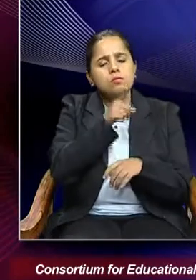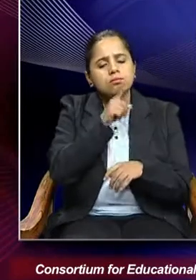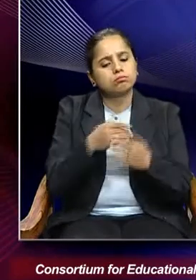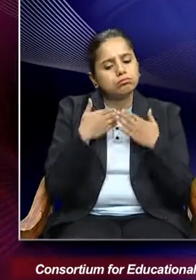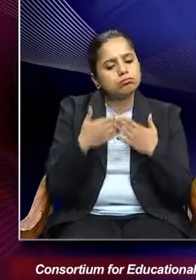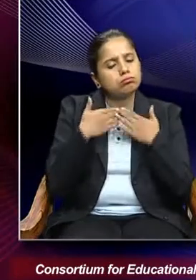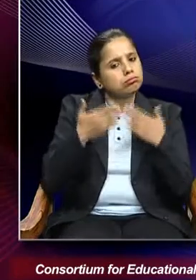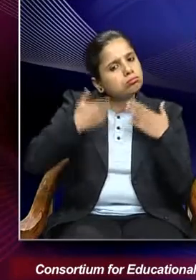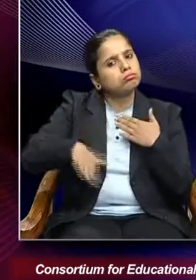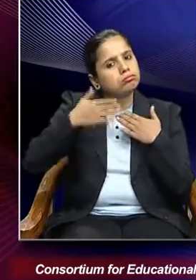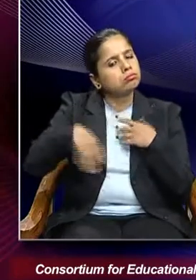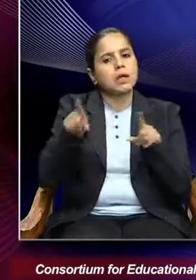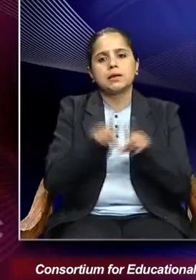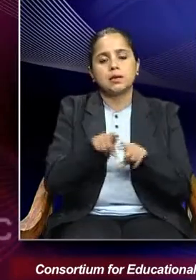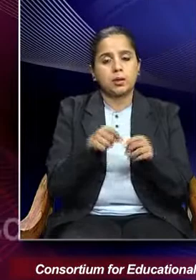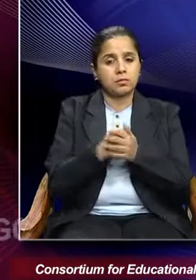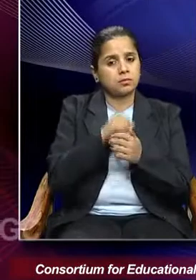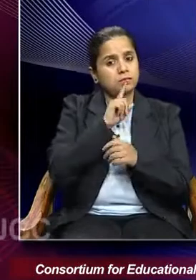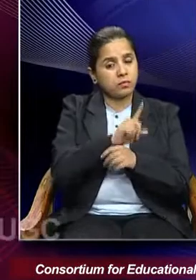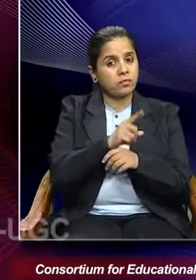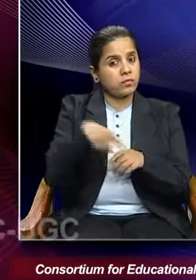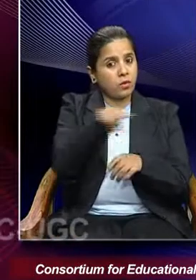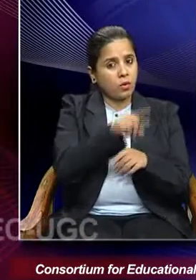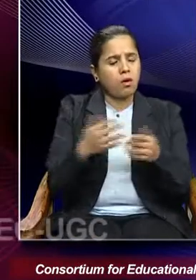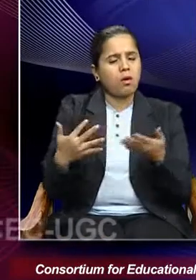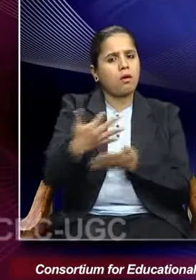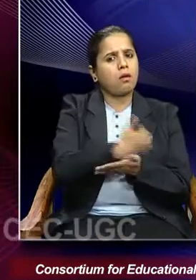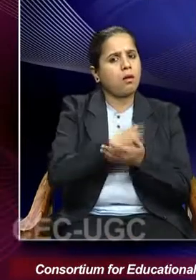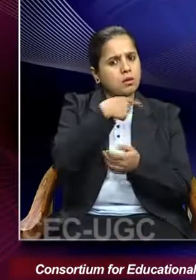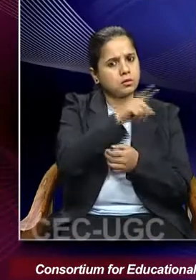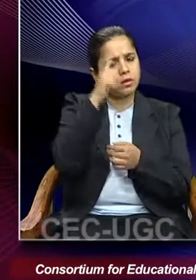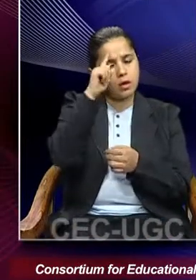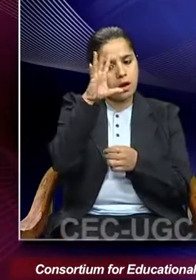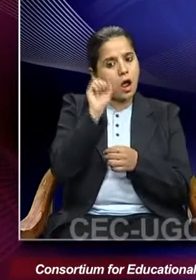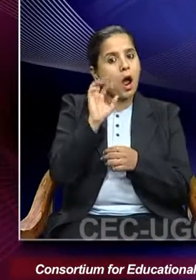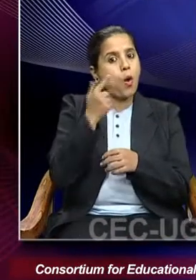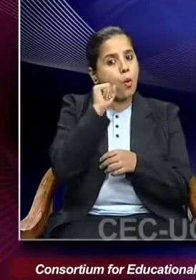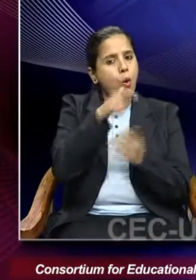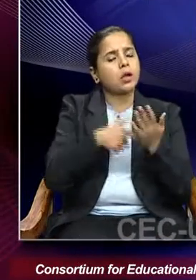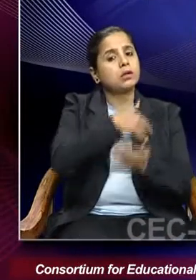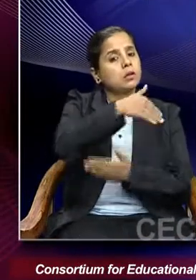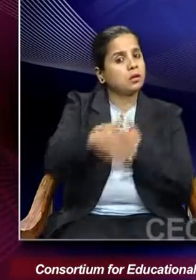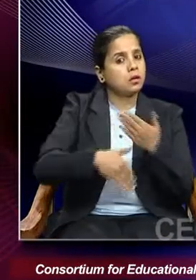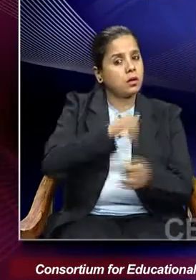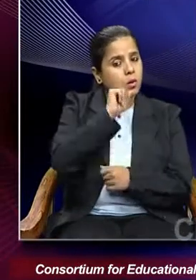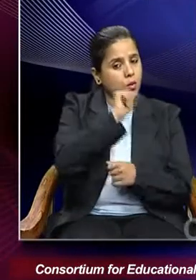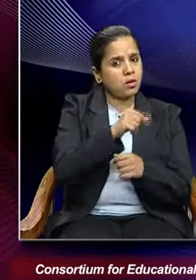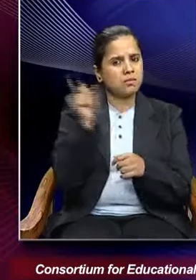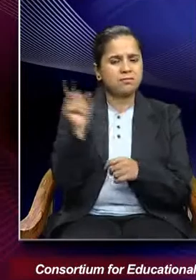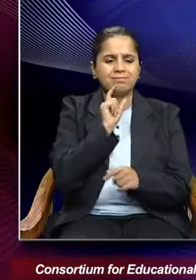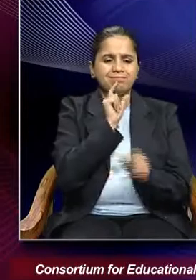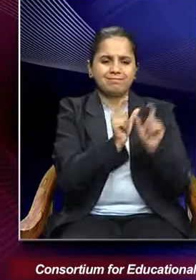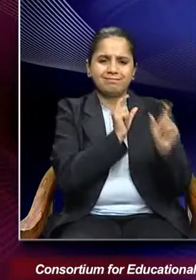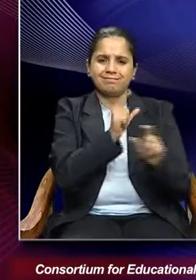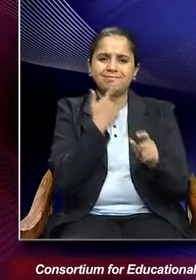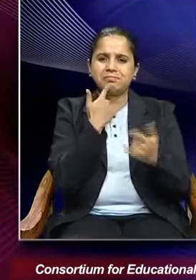Haima Bhatti recollected that how her own relatives abused her